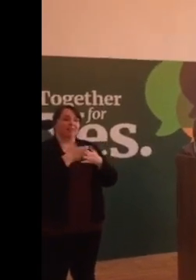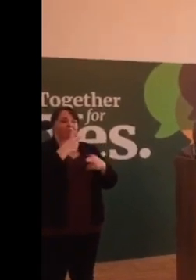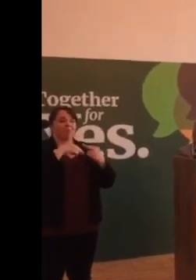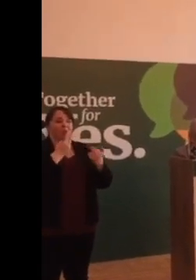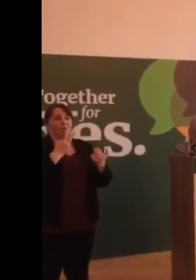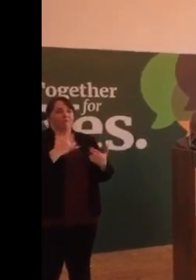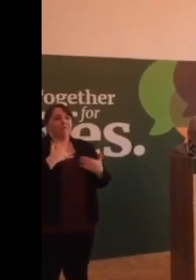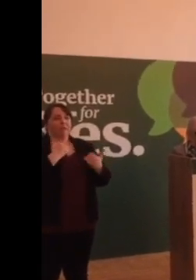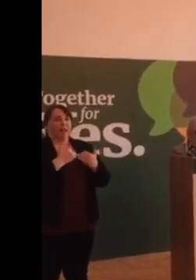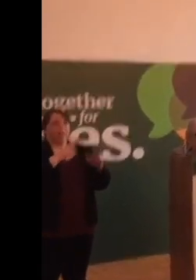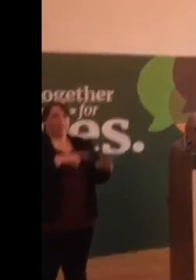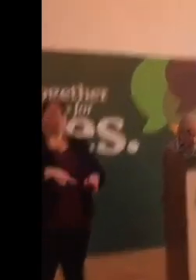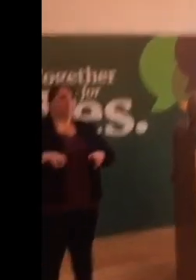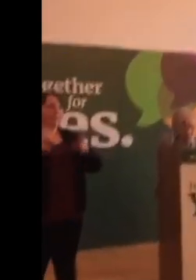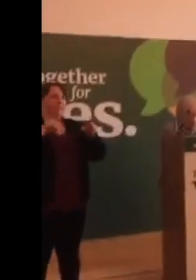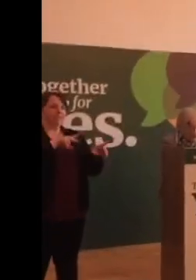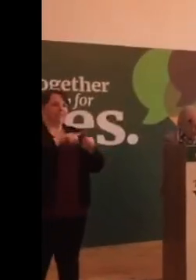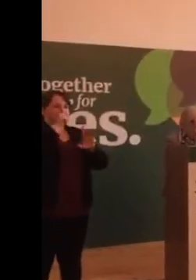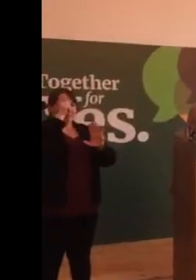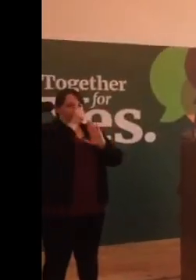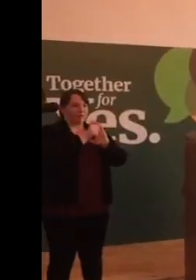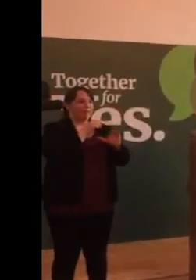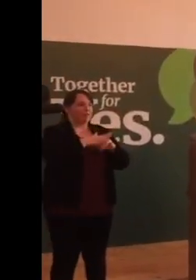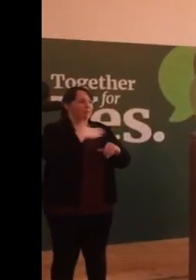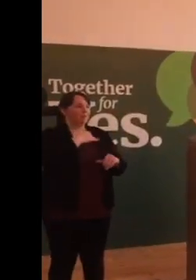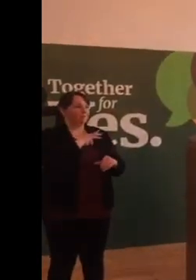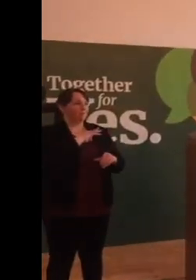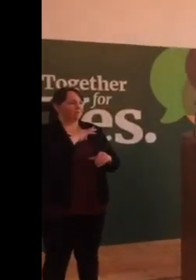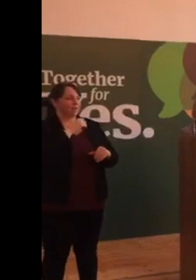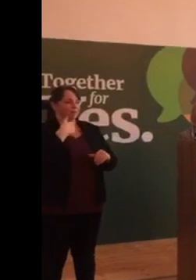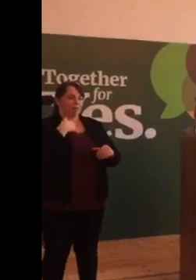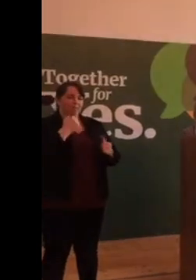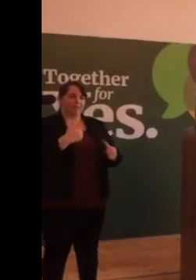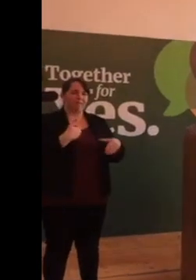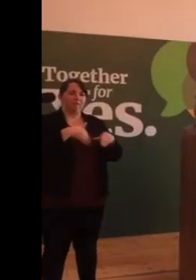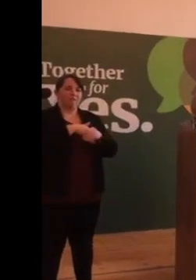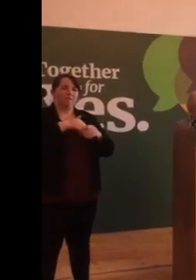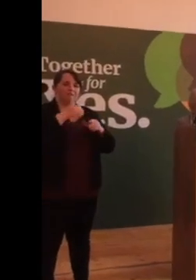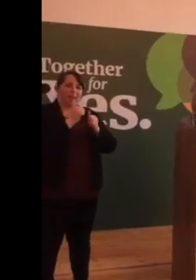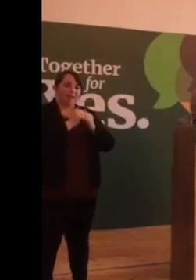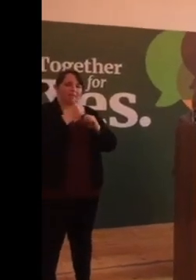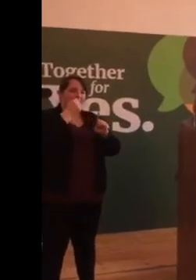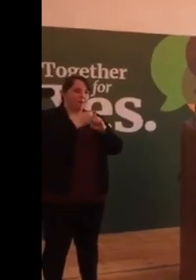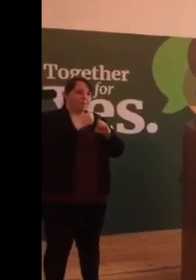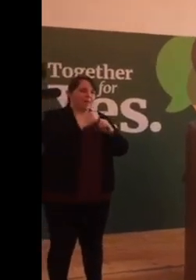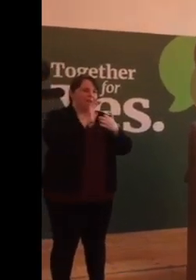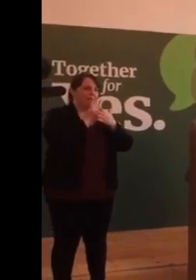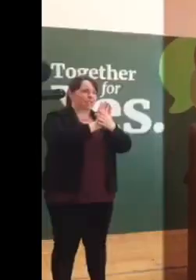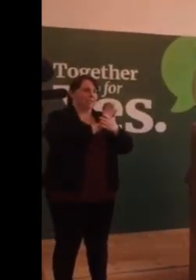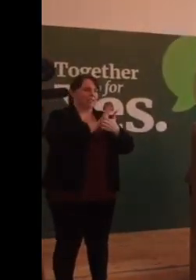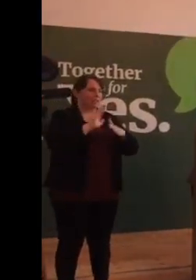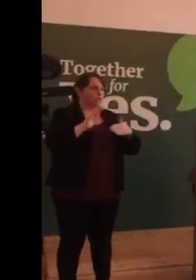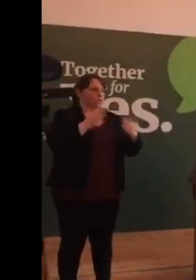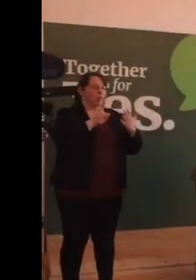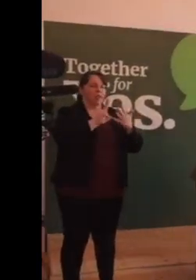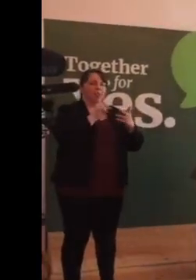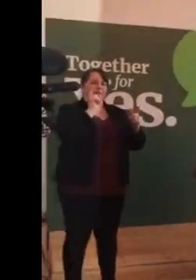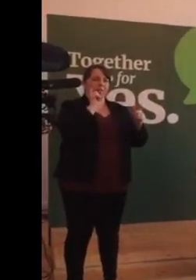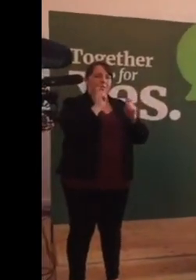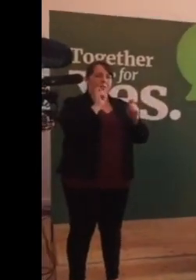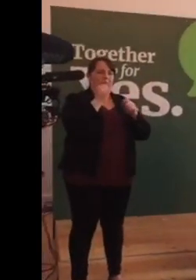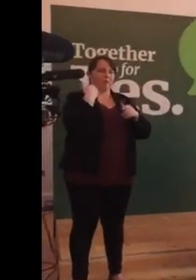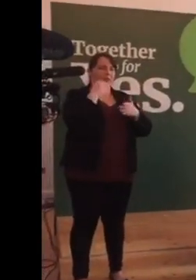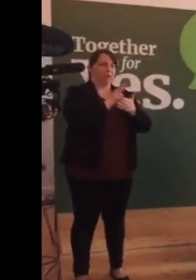experience for me. I was very much involved and active in the campaign against the introduction of the Eighth Amendment in